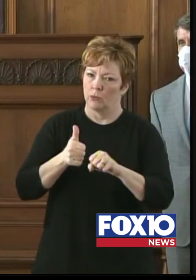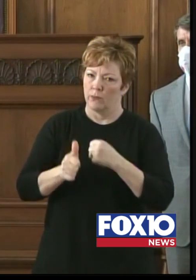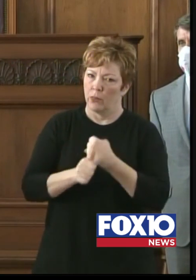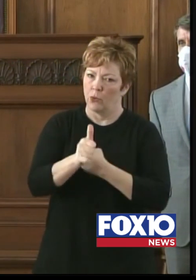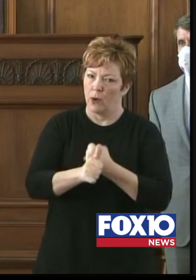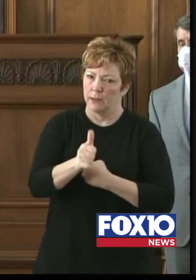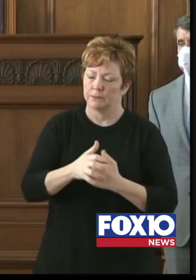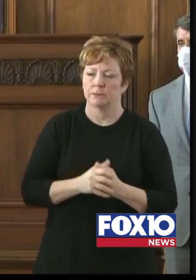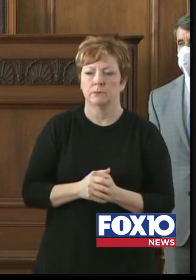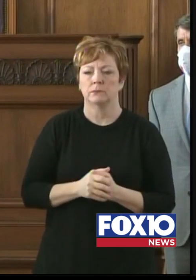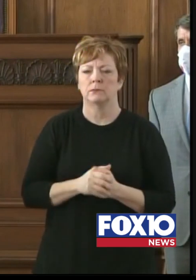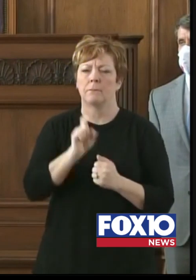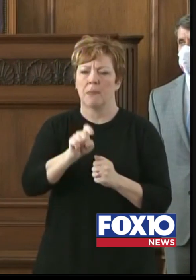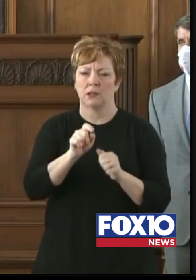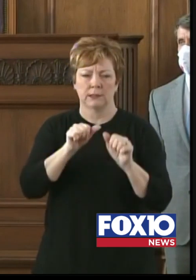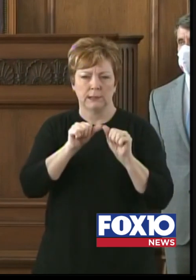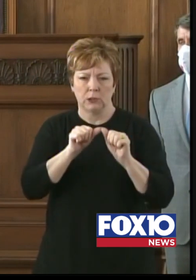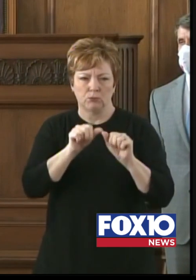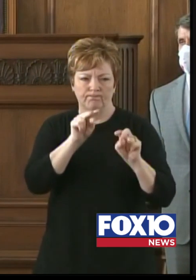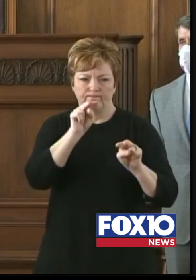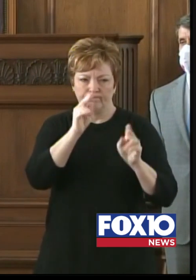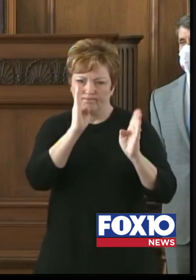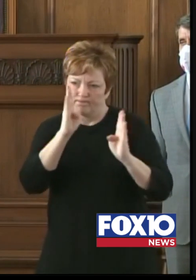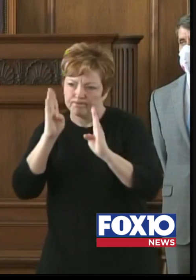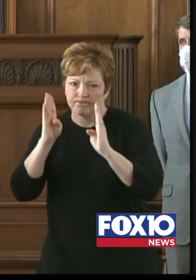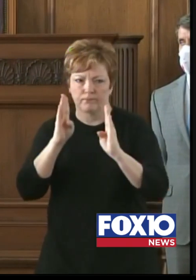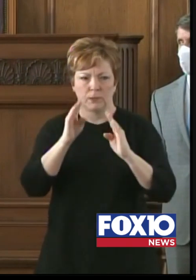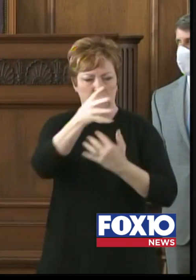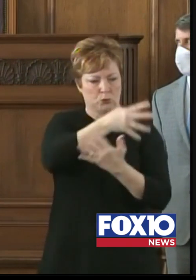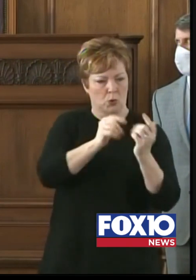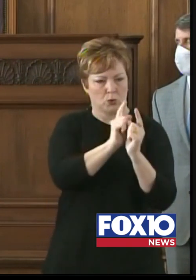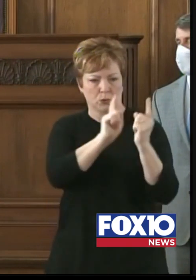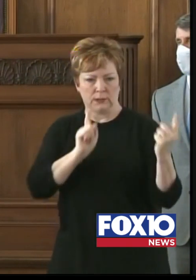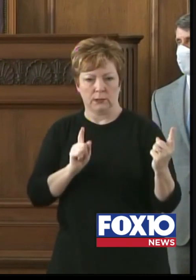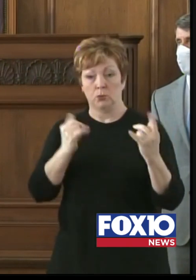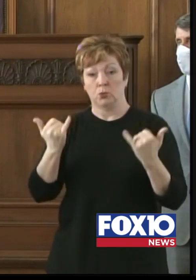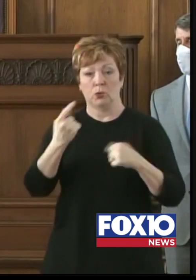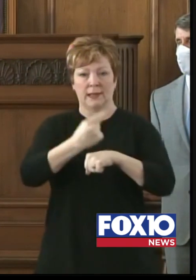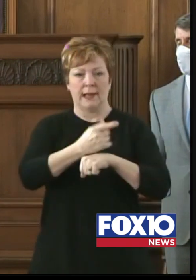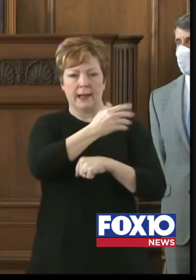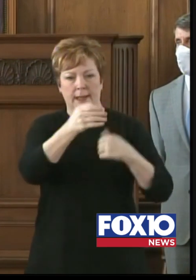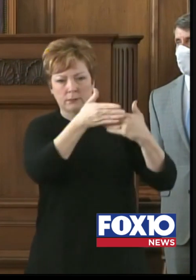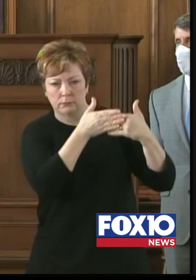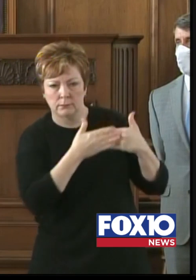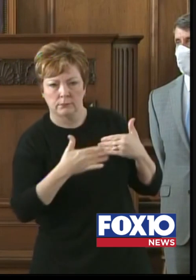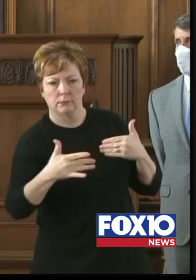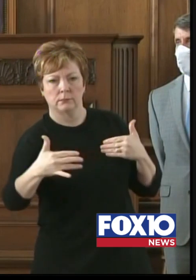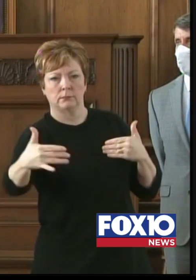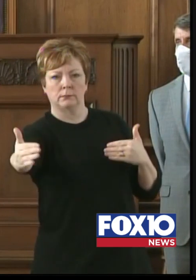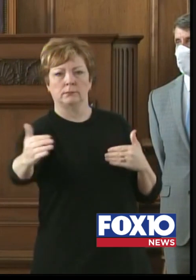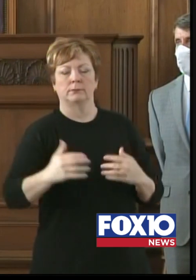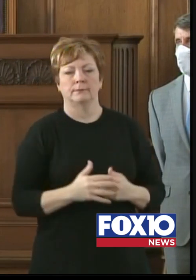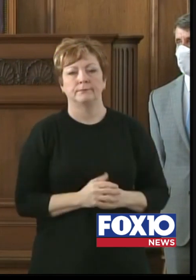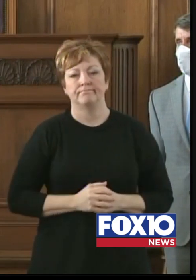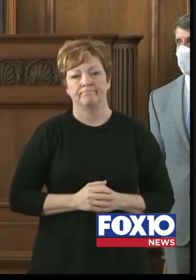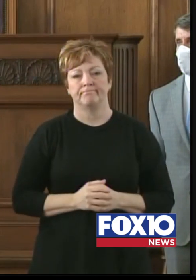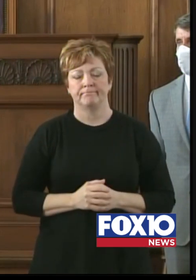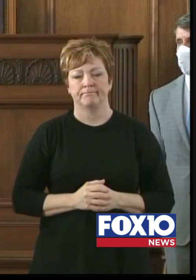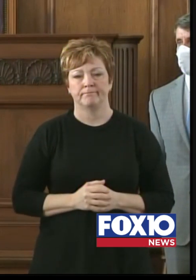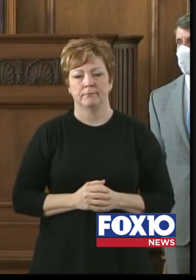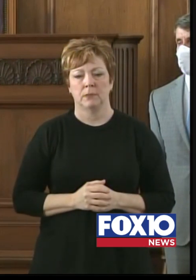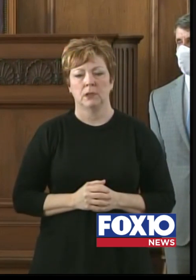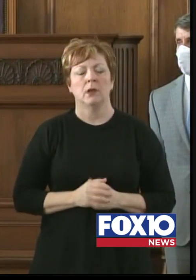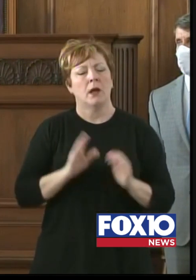to be vigilant in our social distancing both today and for the foreseeable future. And I